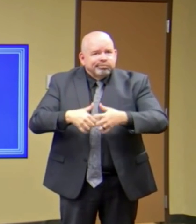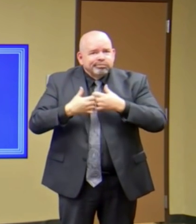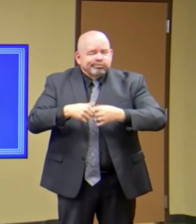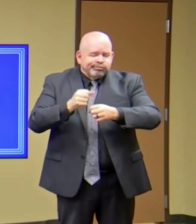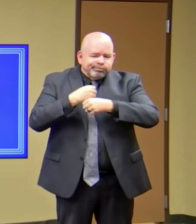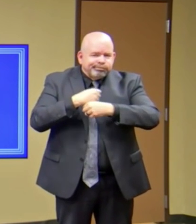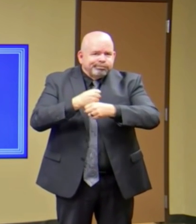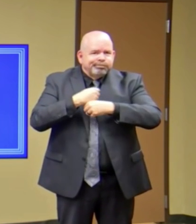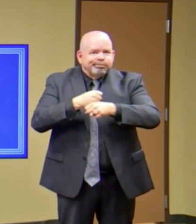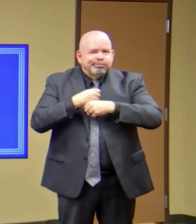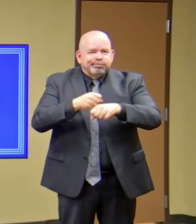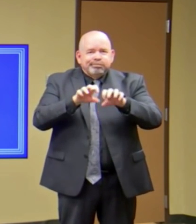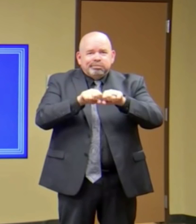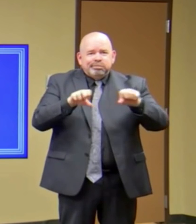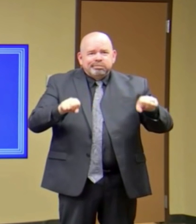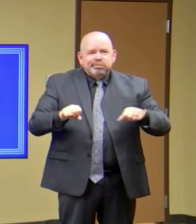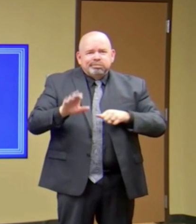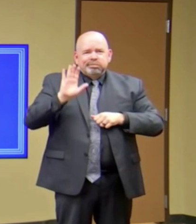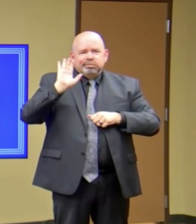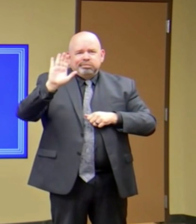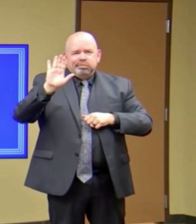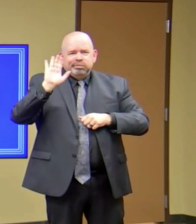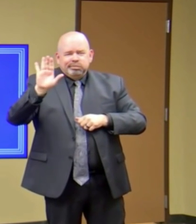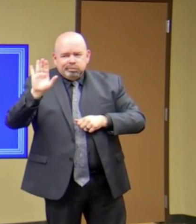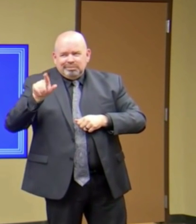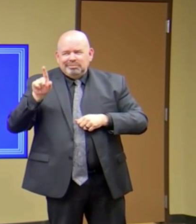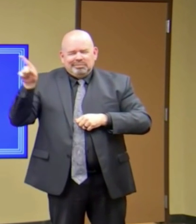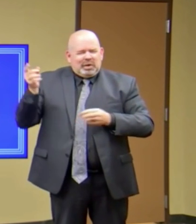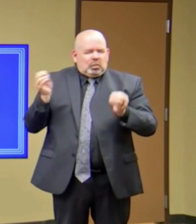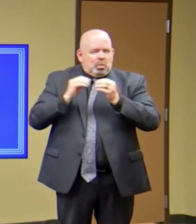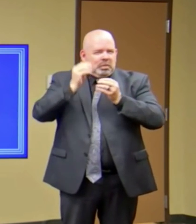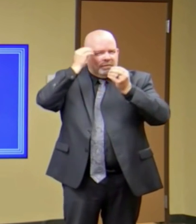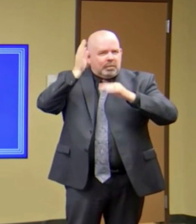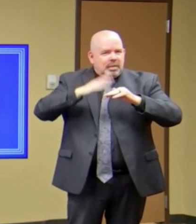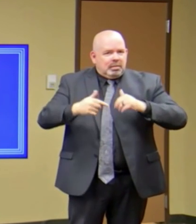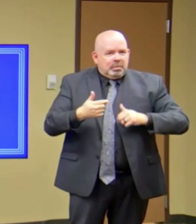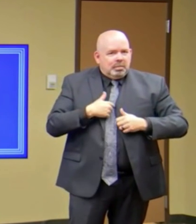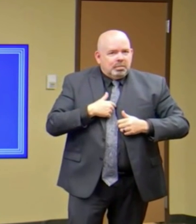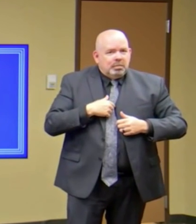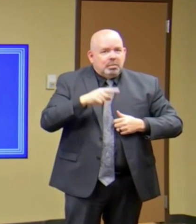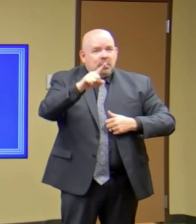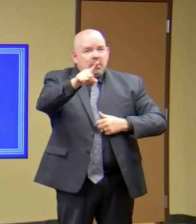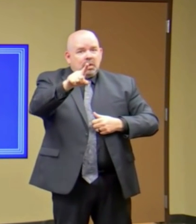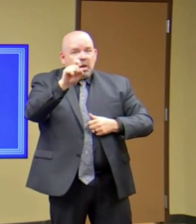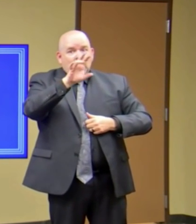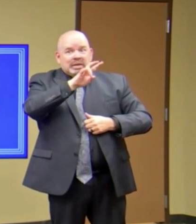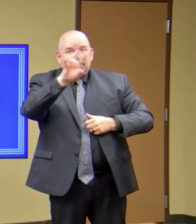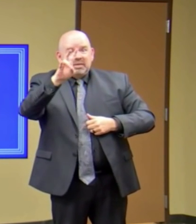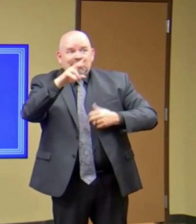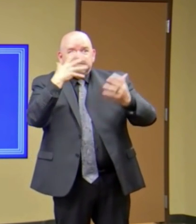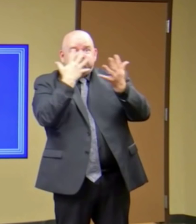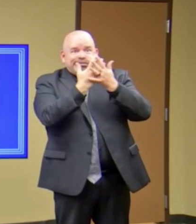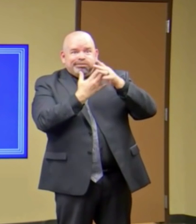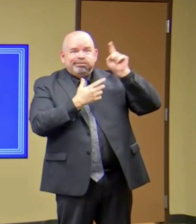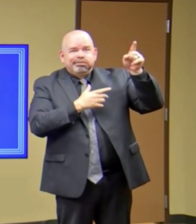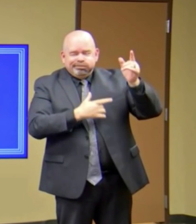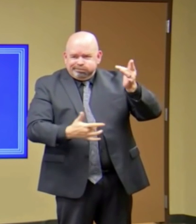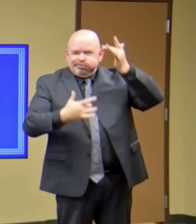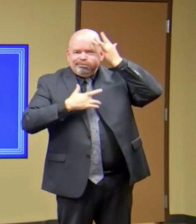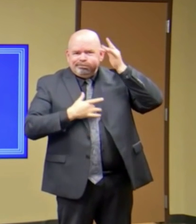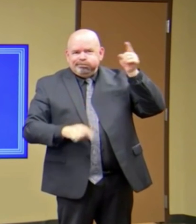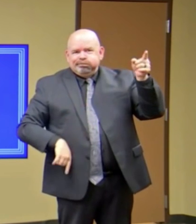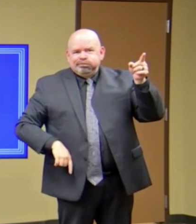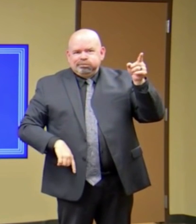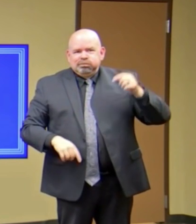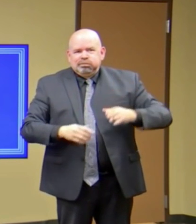We're seeing a total of 177 inmates now that have been confirmed positive with